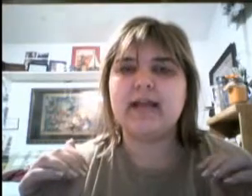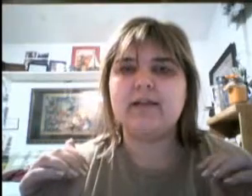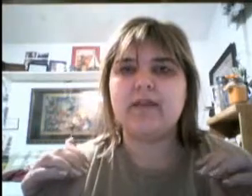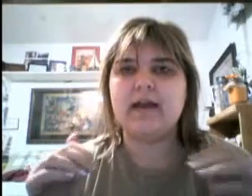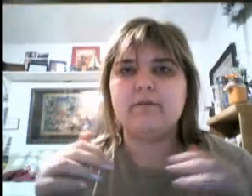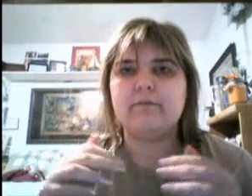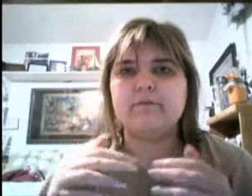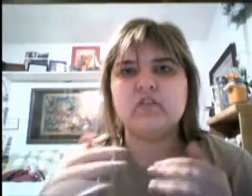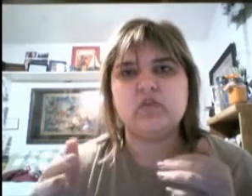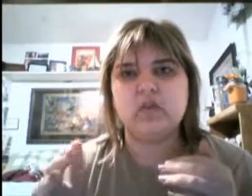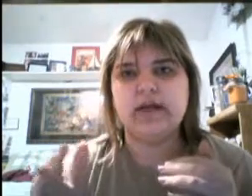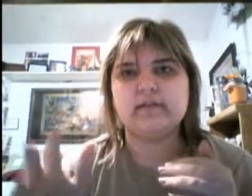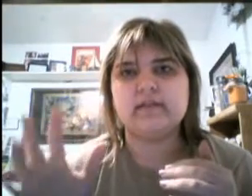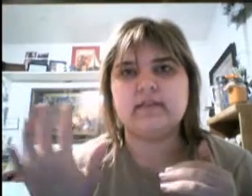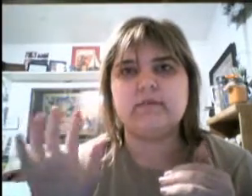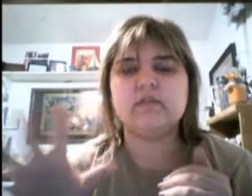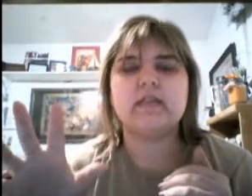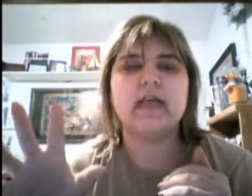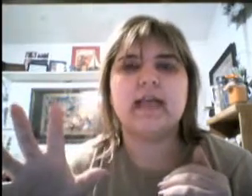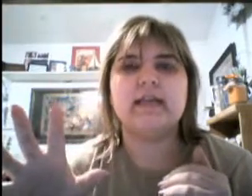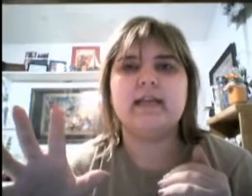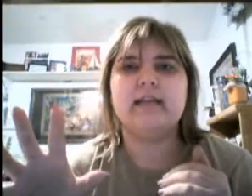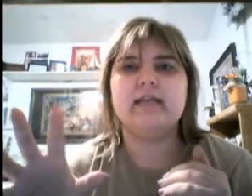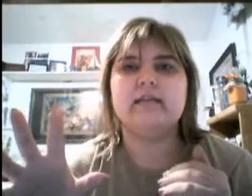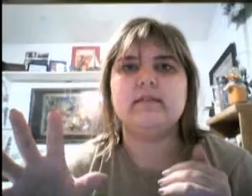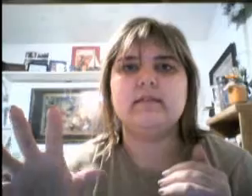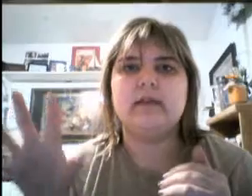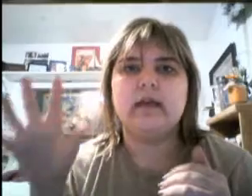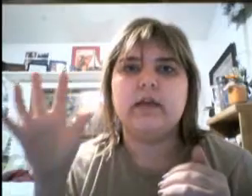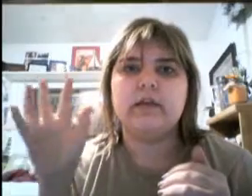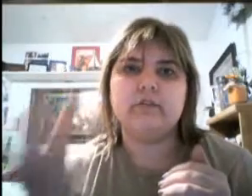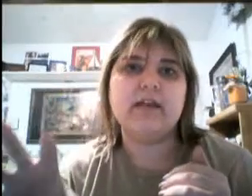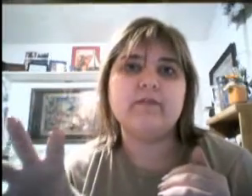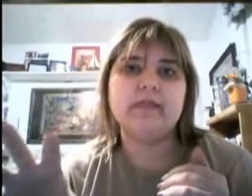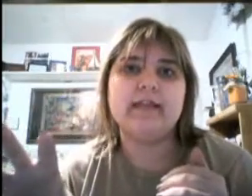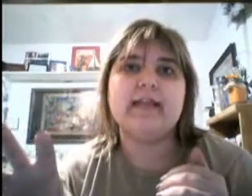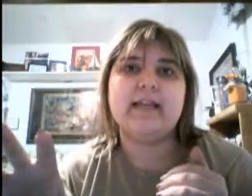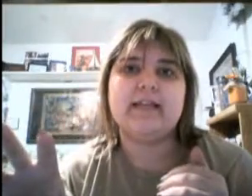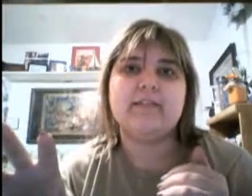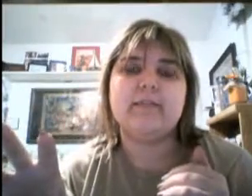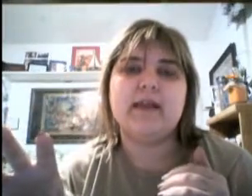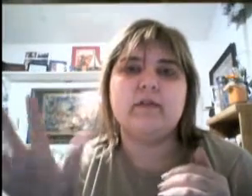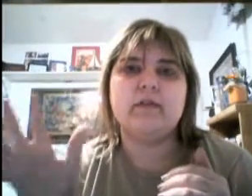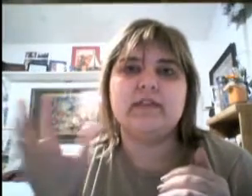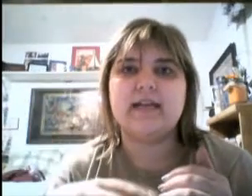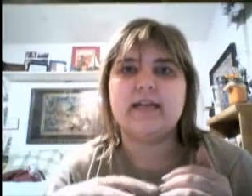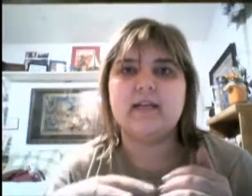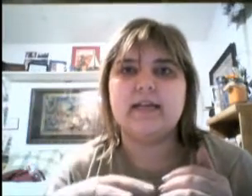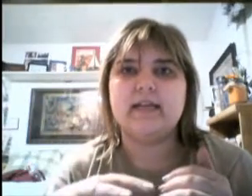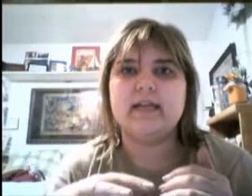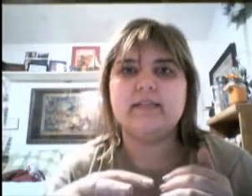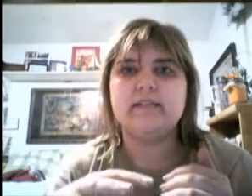kind of have two lines. Their first line is, you're definitely getting into the panel, and the second line is,